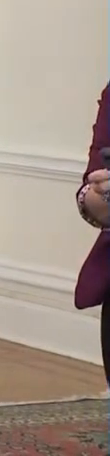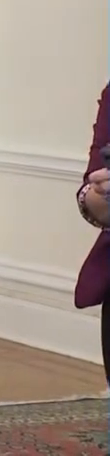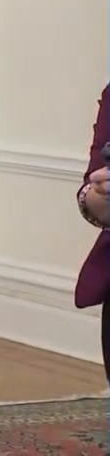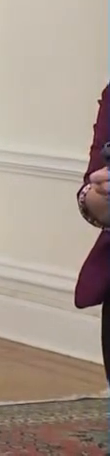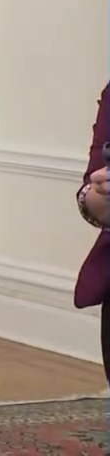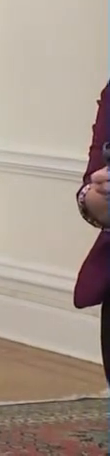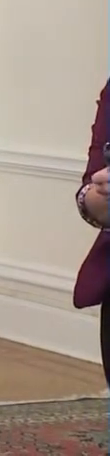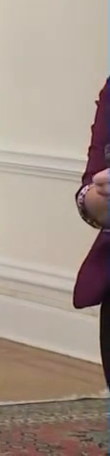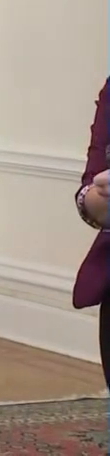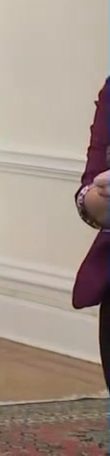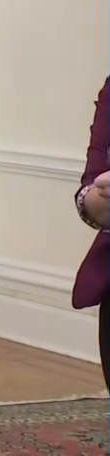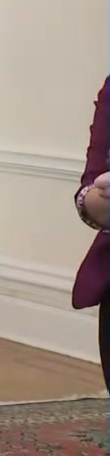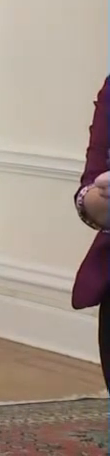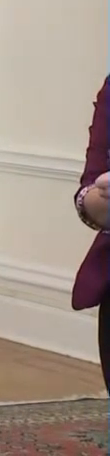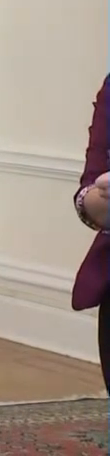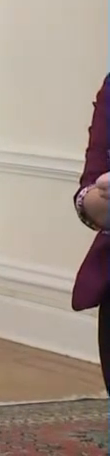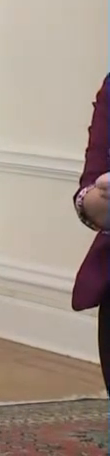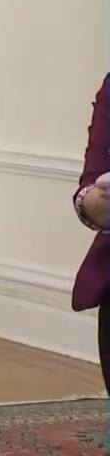Thank you. Thank you.